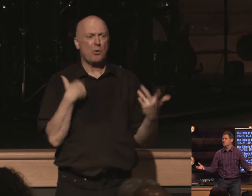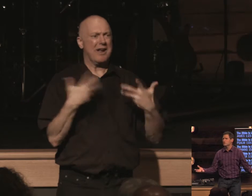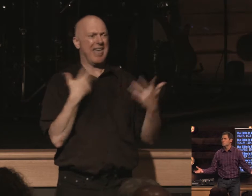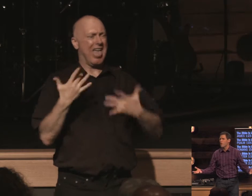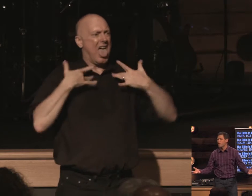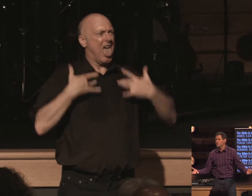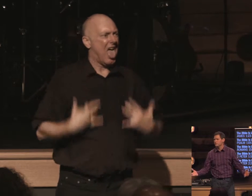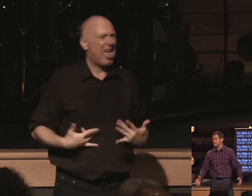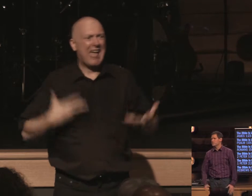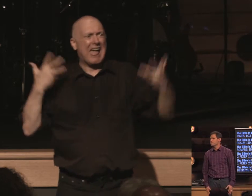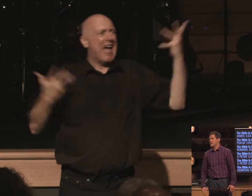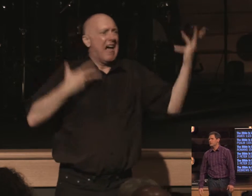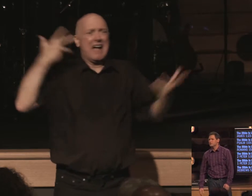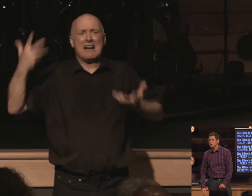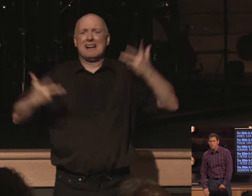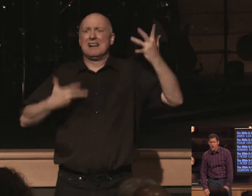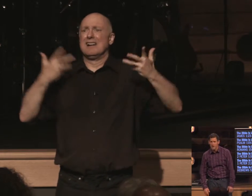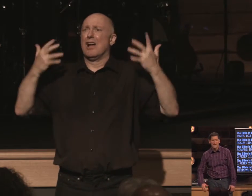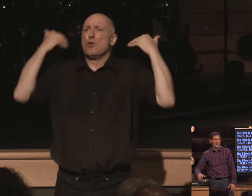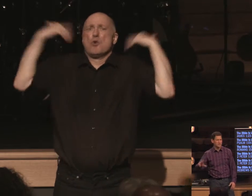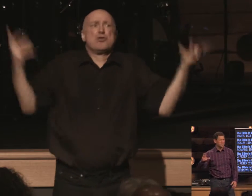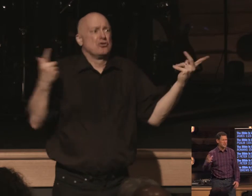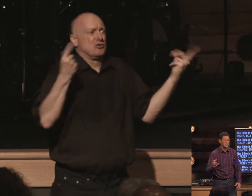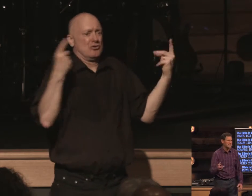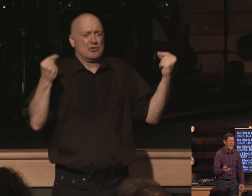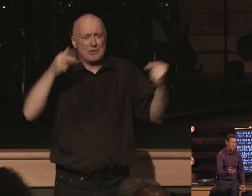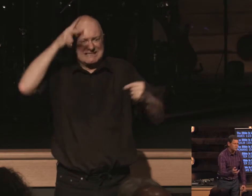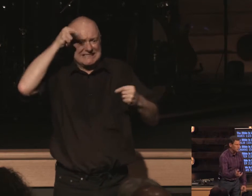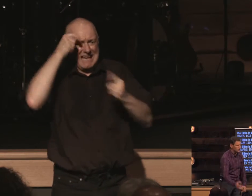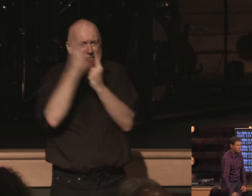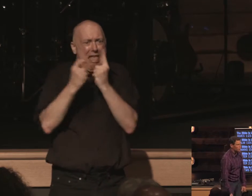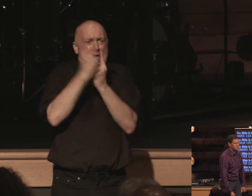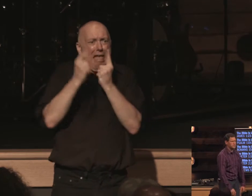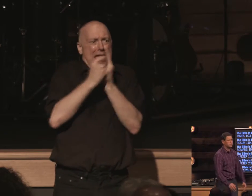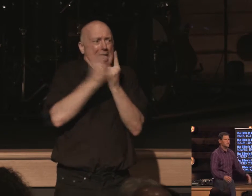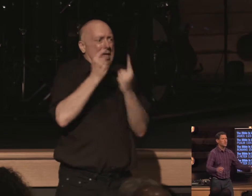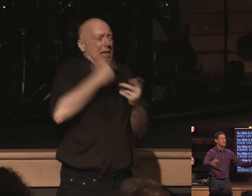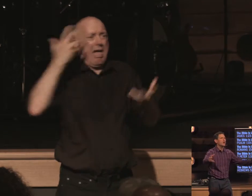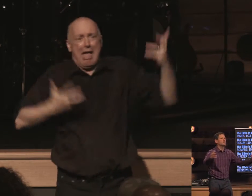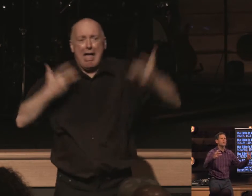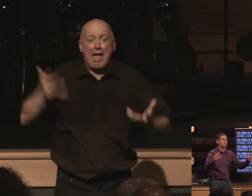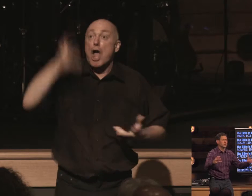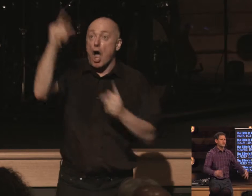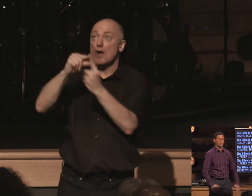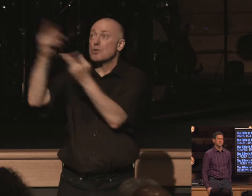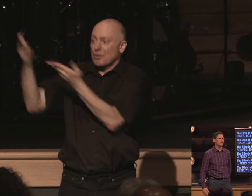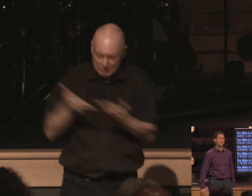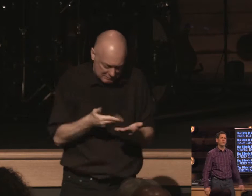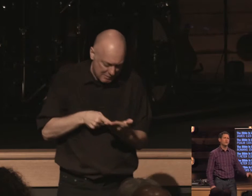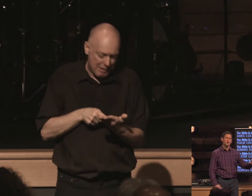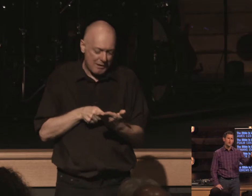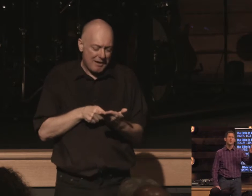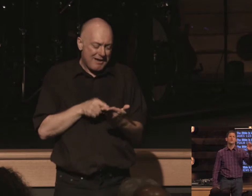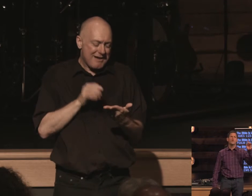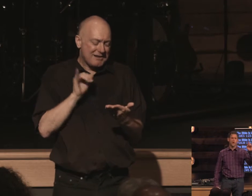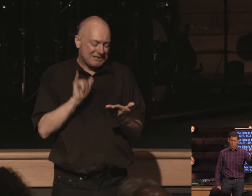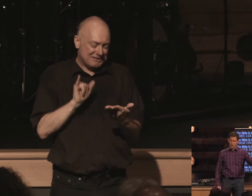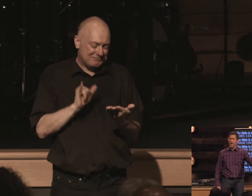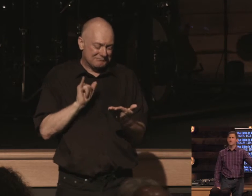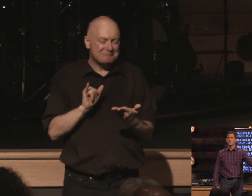despondency and despair and satan tempts us towards these things god's word comes in and says no no no you you are a child of the